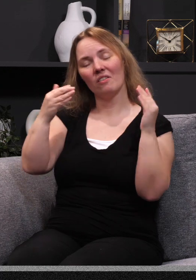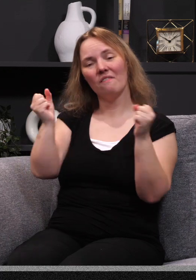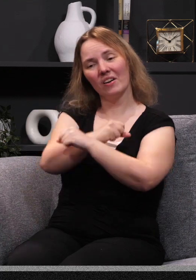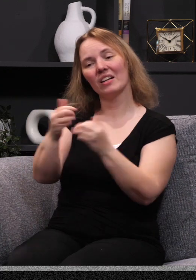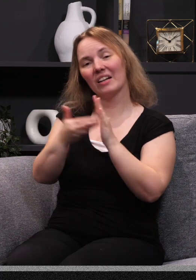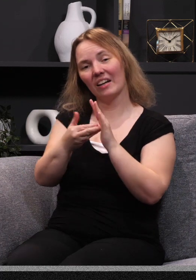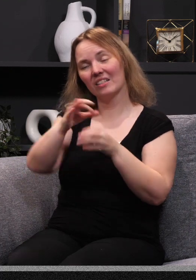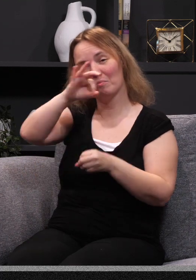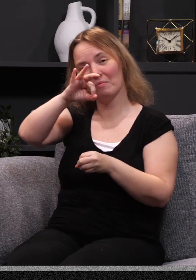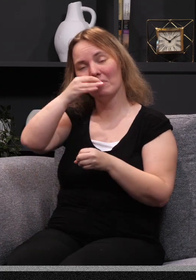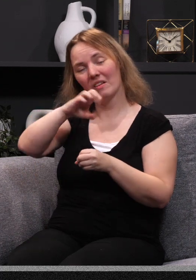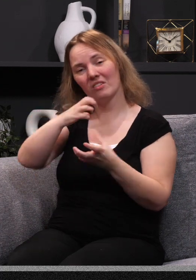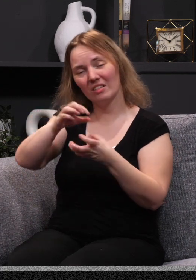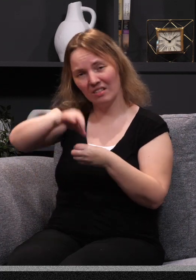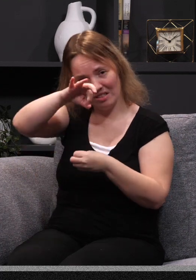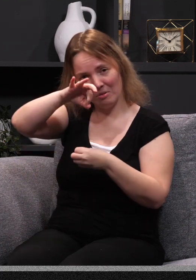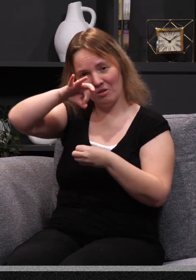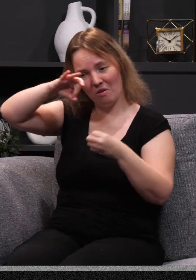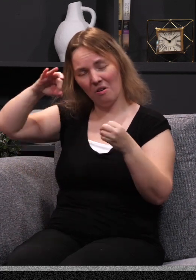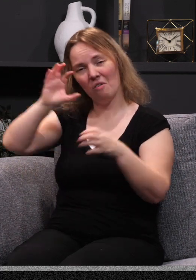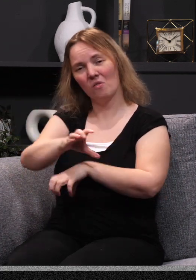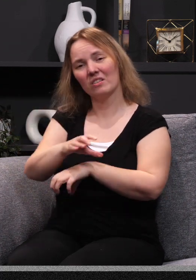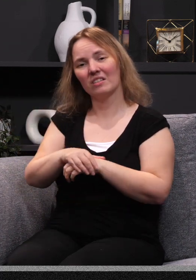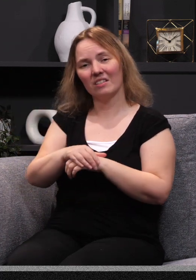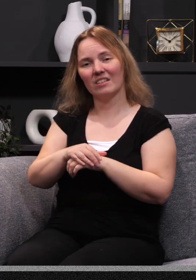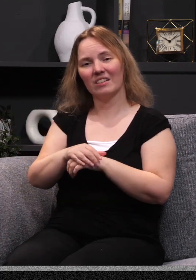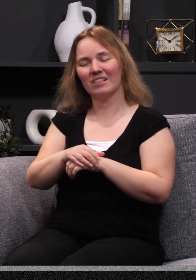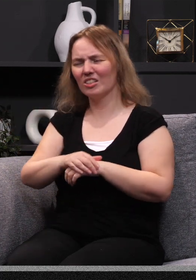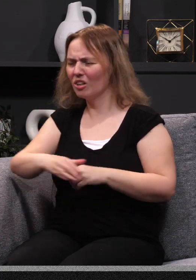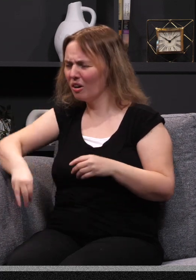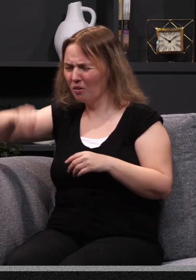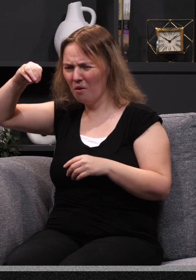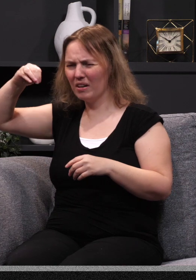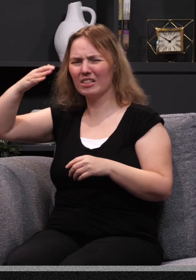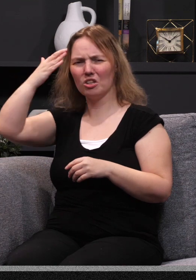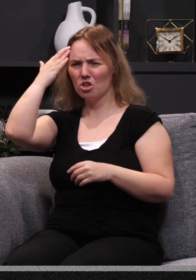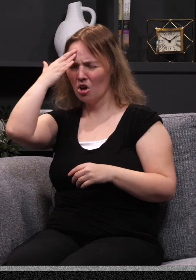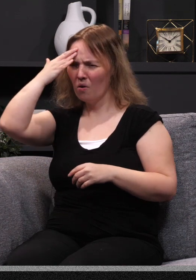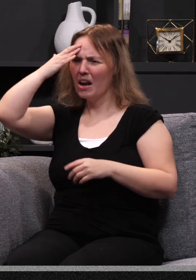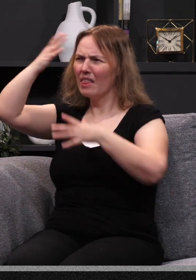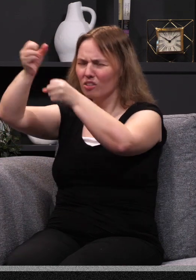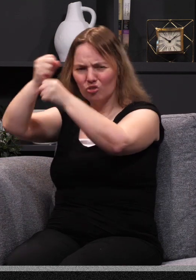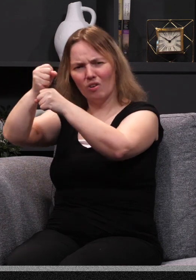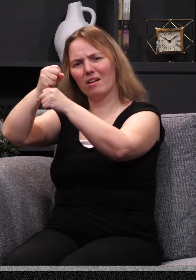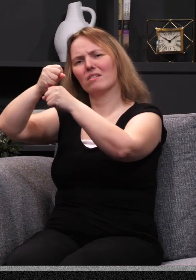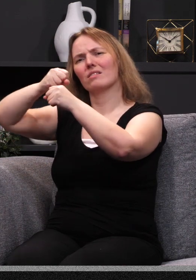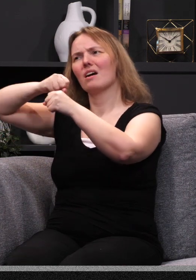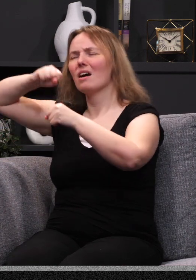spiritual forces is to grow in this unwavering certainty of God's love for me. That's what I really need. That is